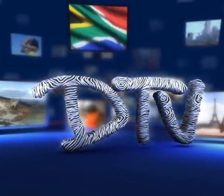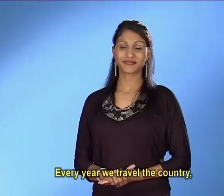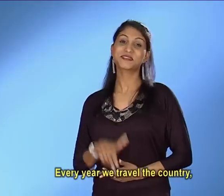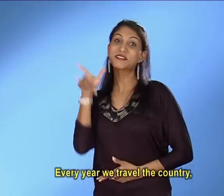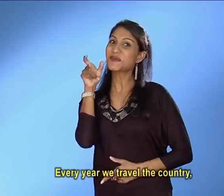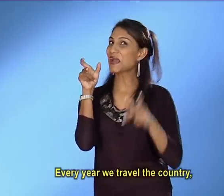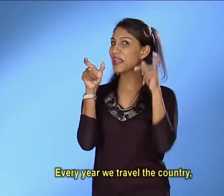Every year.